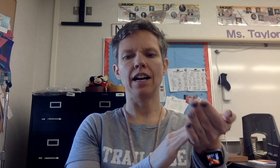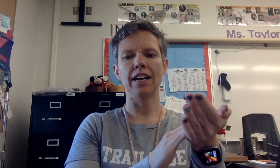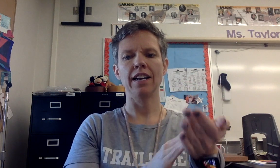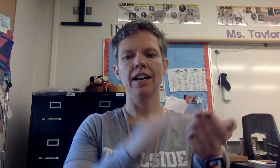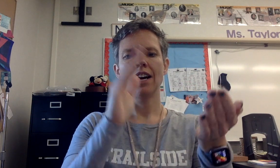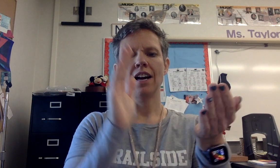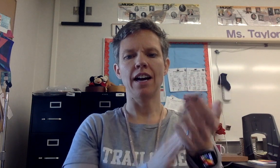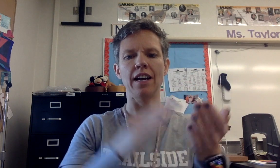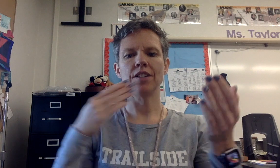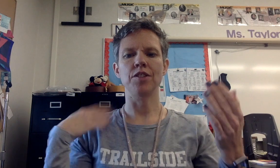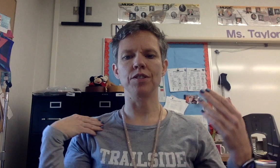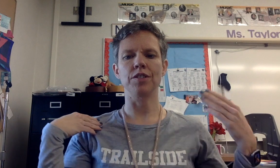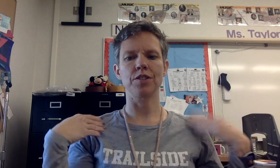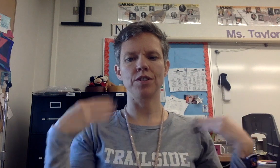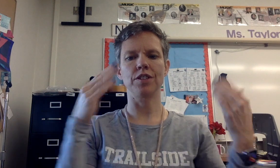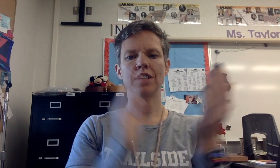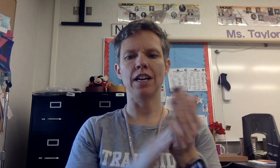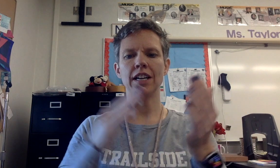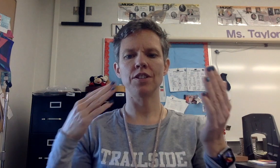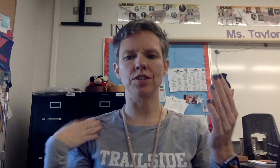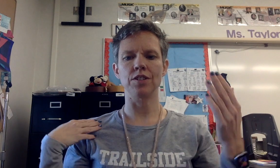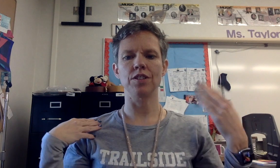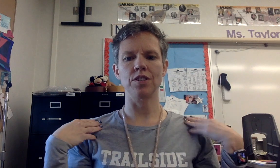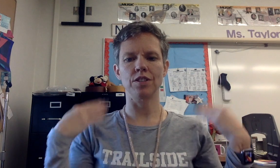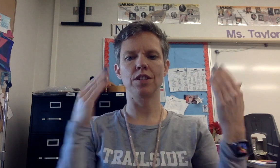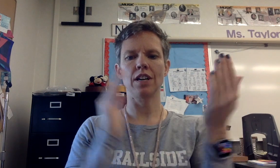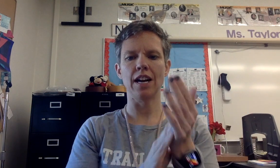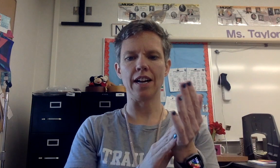high, high, shoulder, shoulder, high, shoulder, shoulder, high.